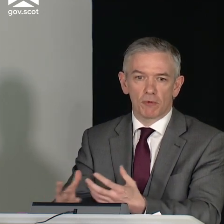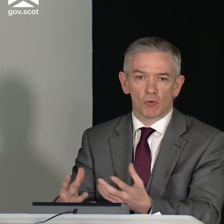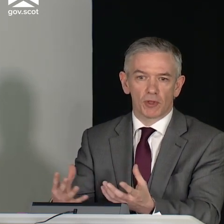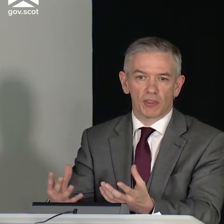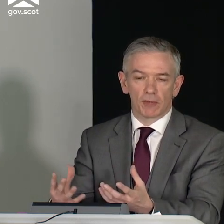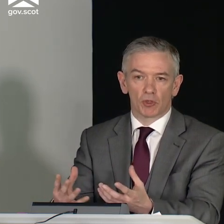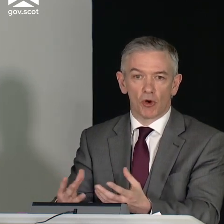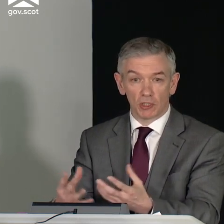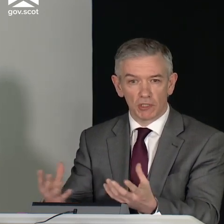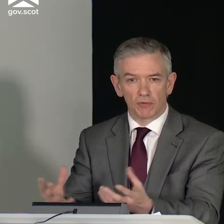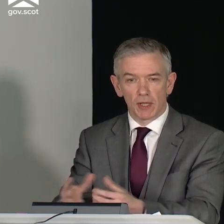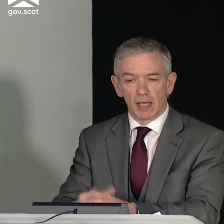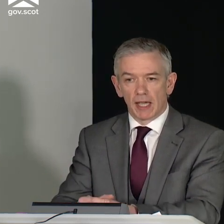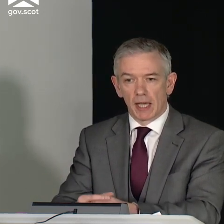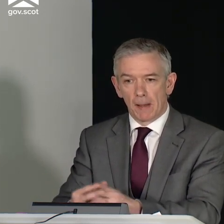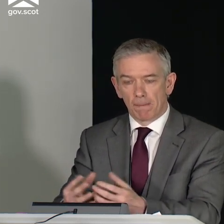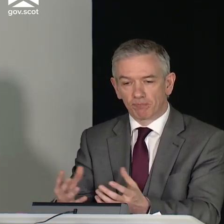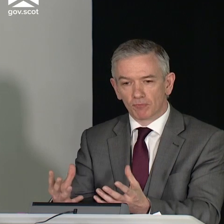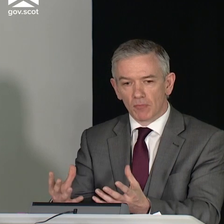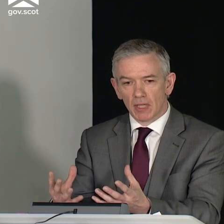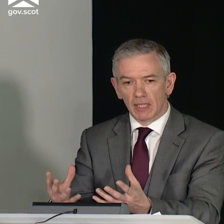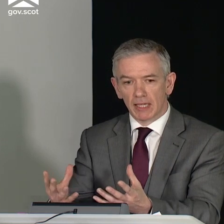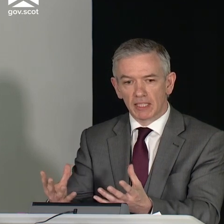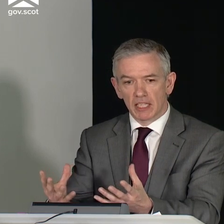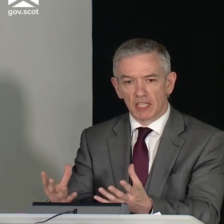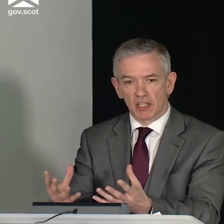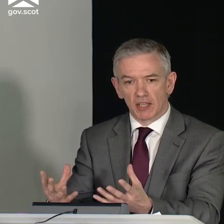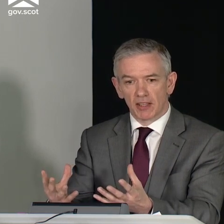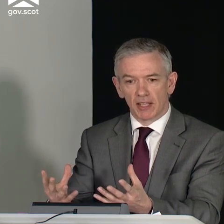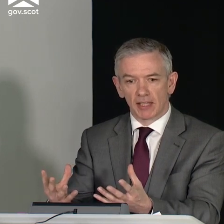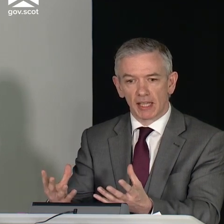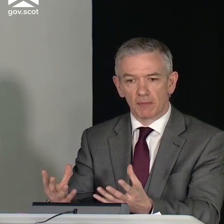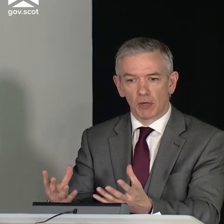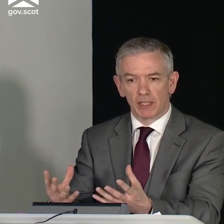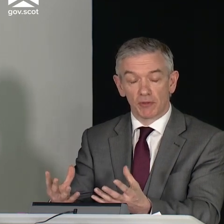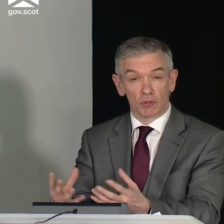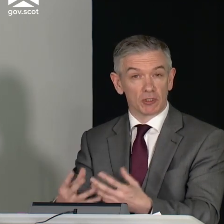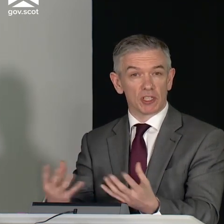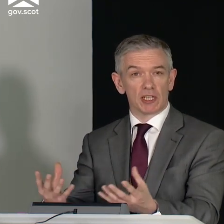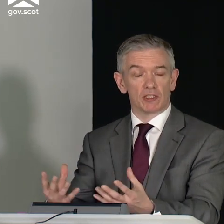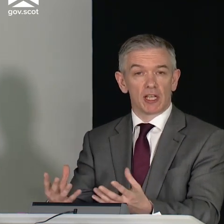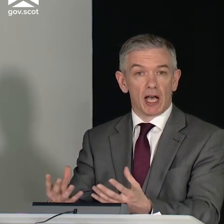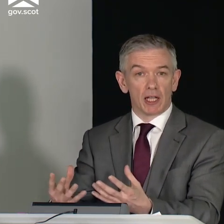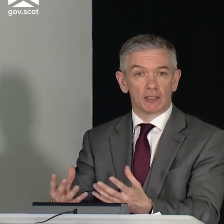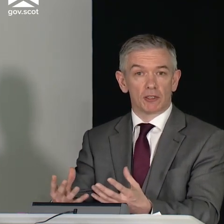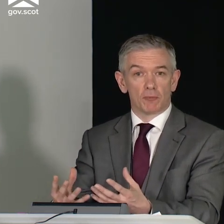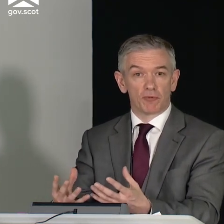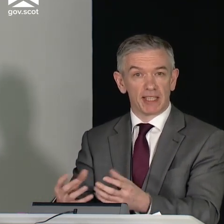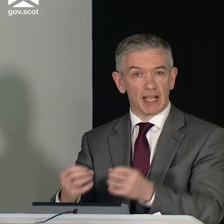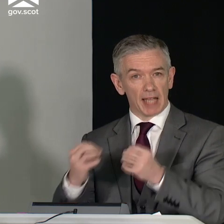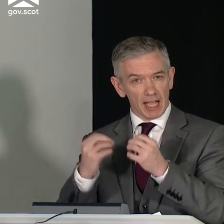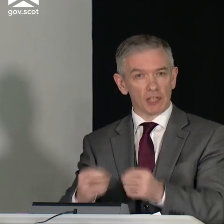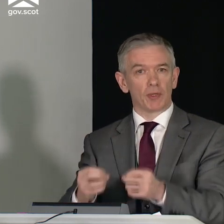for some people with cognitive diseases, then it can be quite difficult to understand and